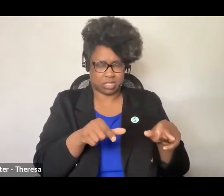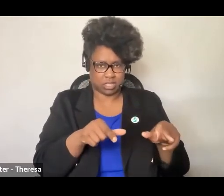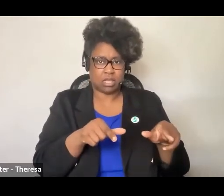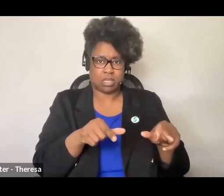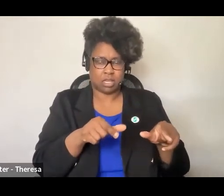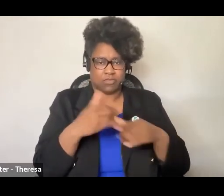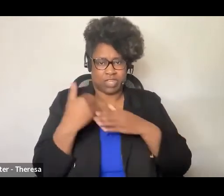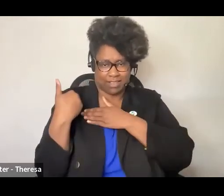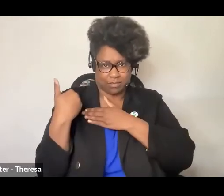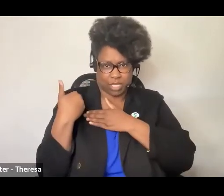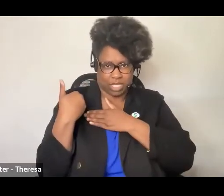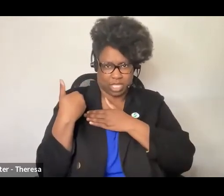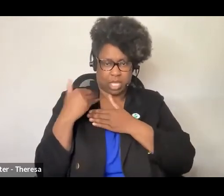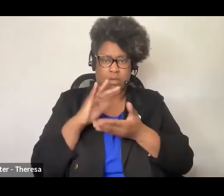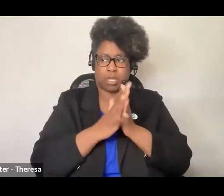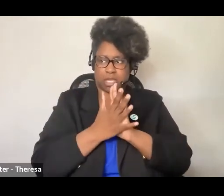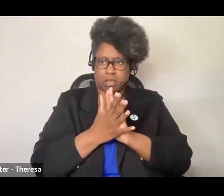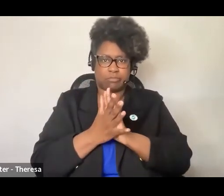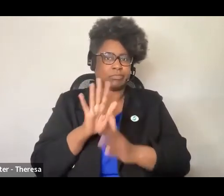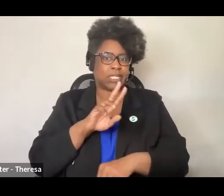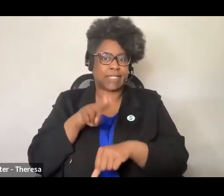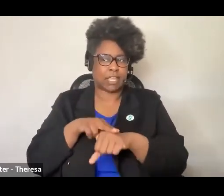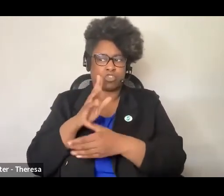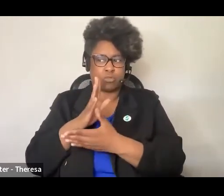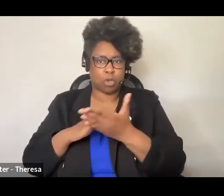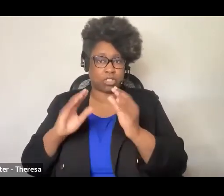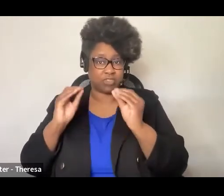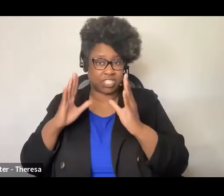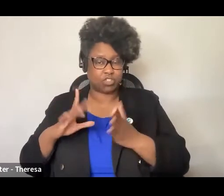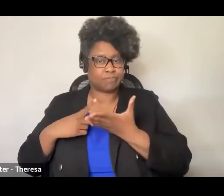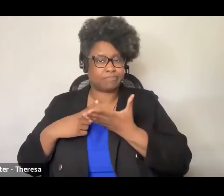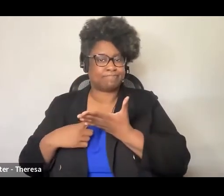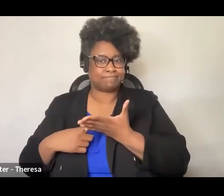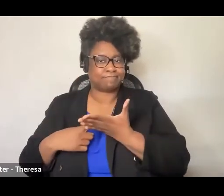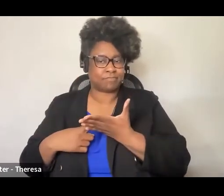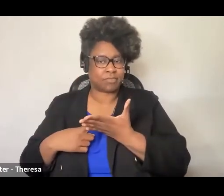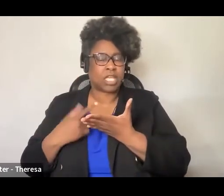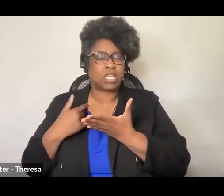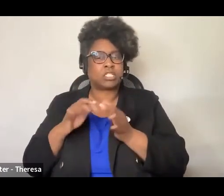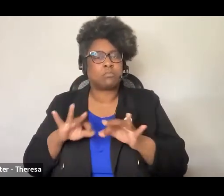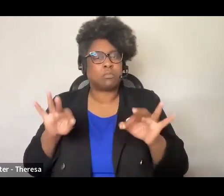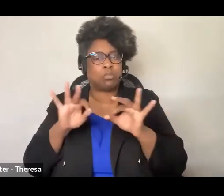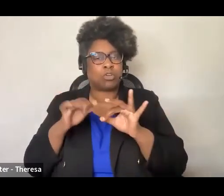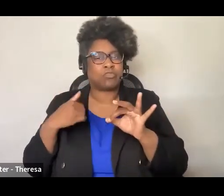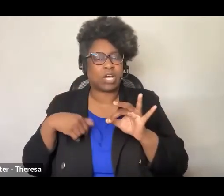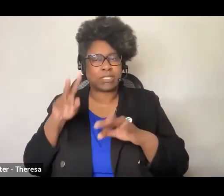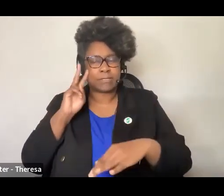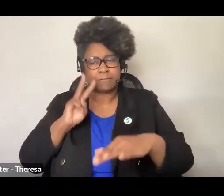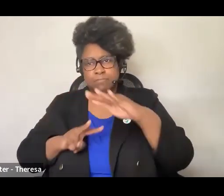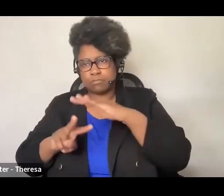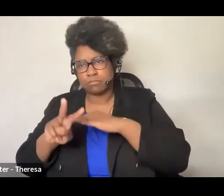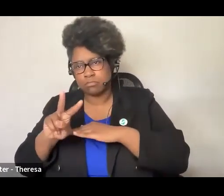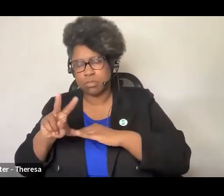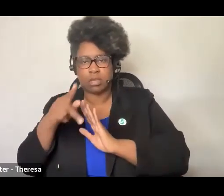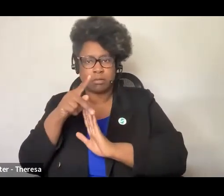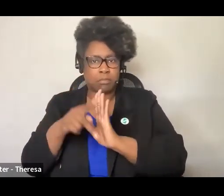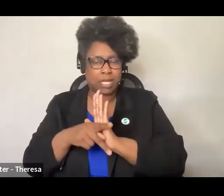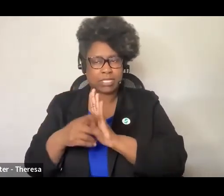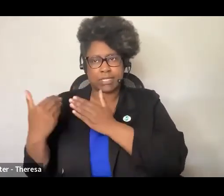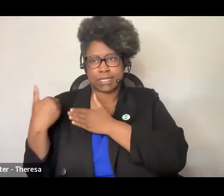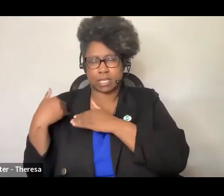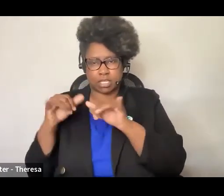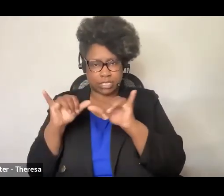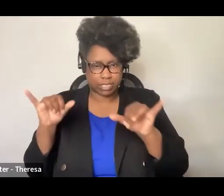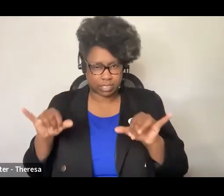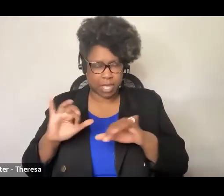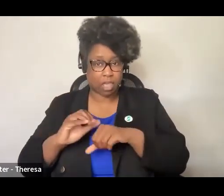part of teacher dialogue, often unwittingly. Looking ahead, it's important for us to be aware of the patterns of how policies and accountability systems shape